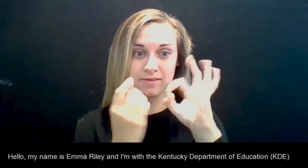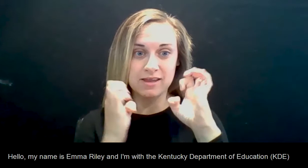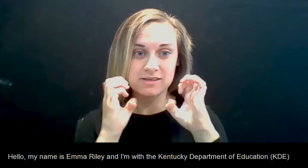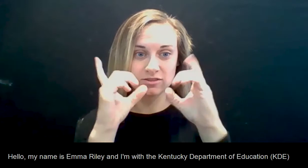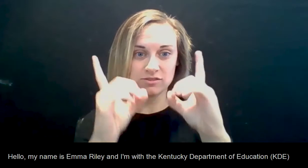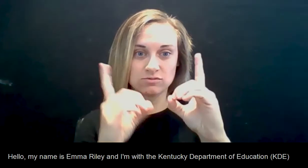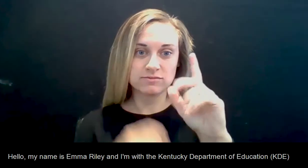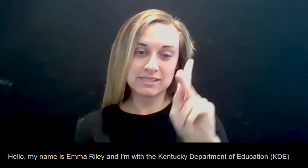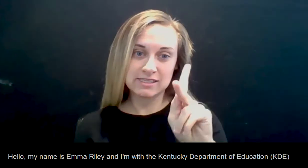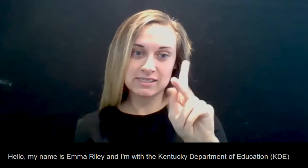KDE.